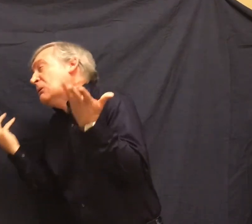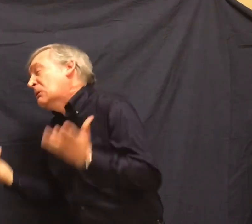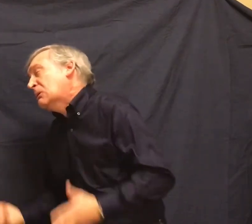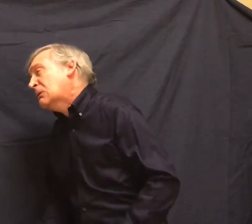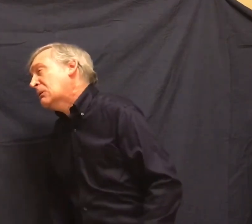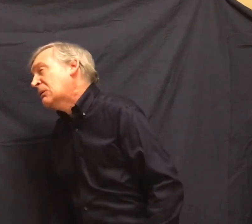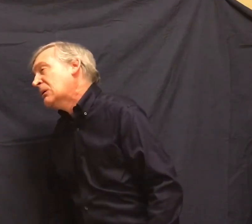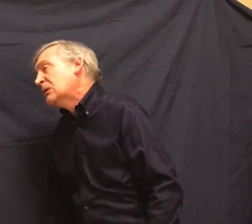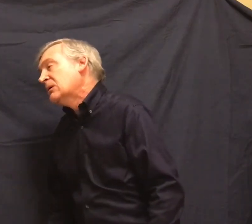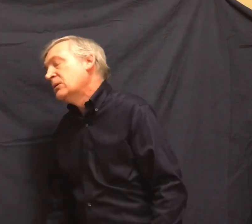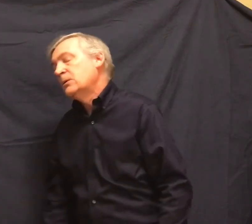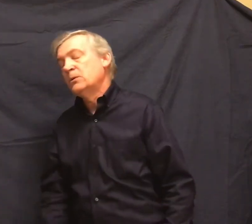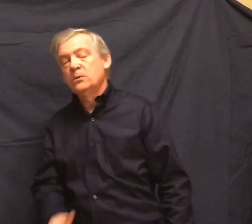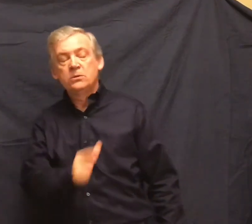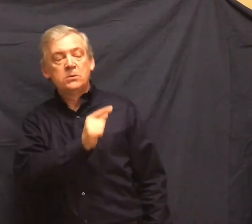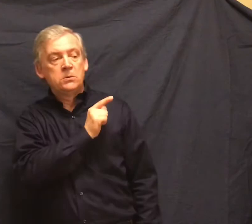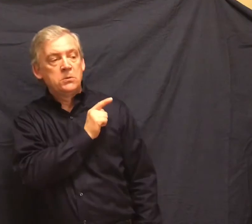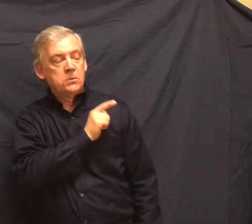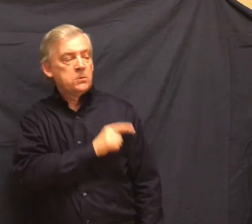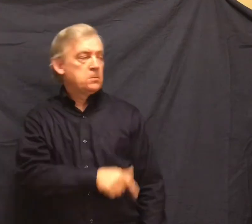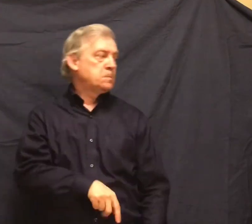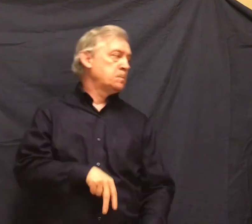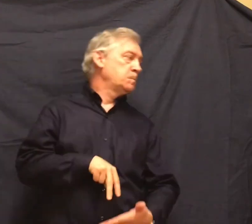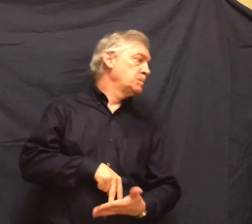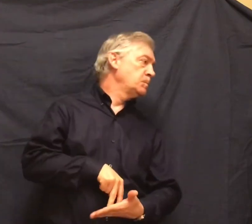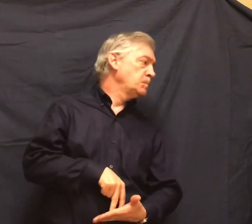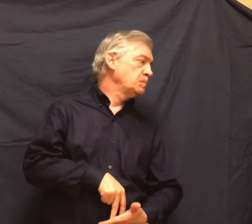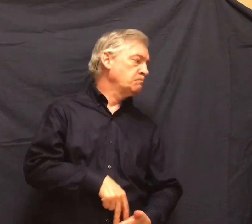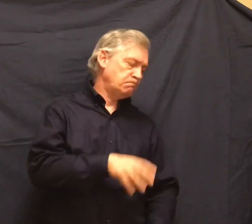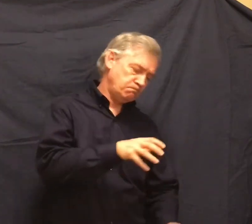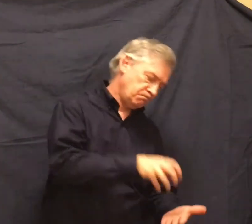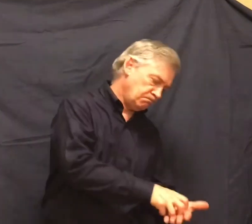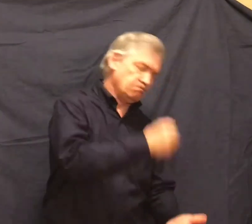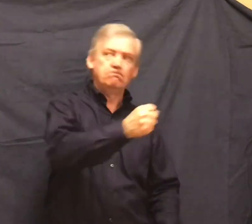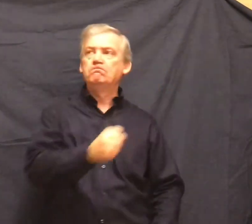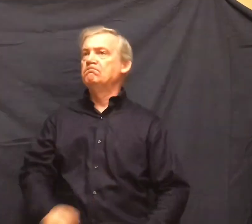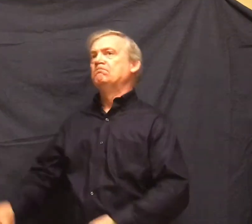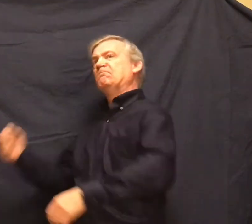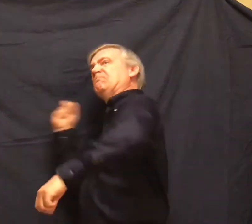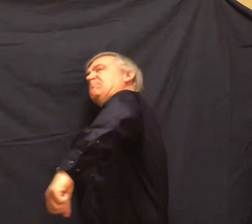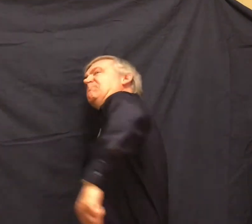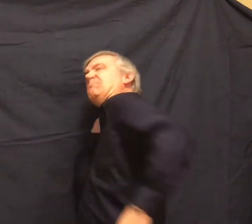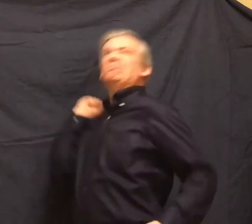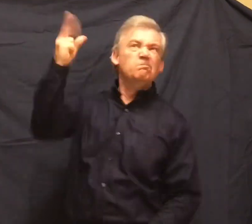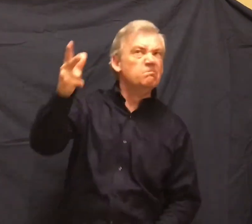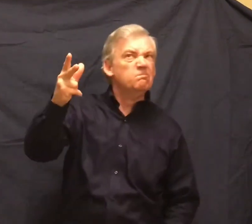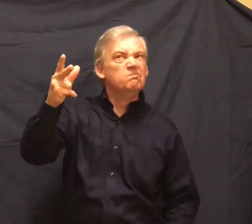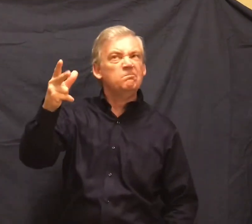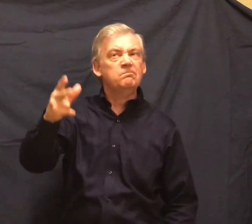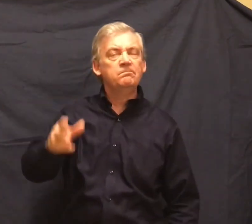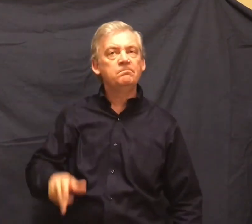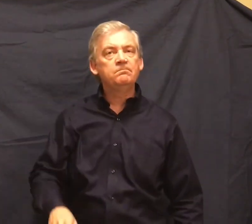George stood up and threw the mouse as far as he could into the darkening brush. And then he stepped to the pool and washed his hands.